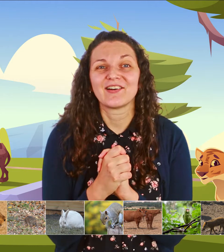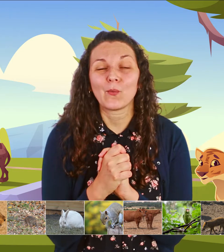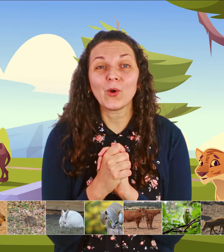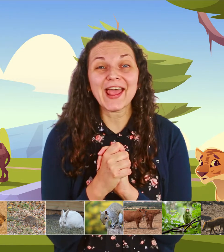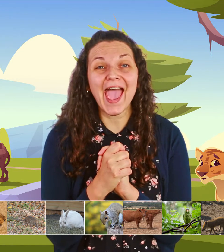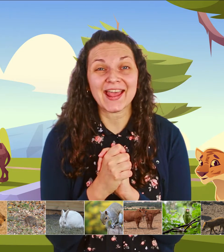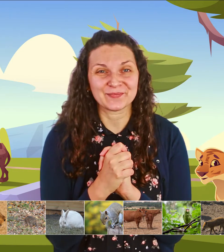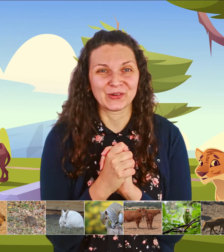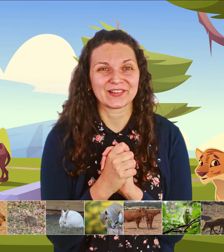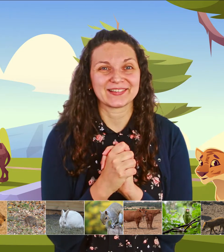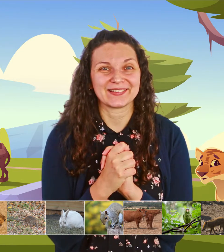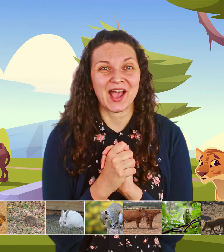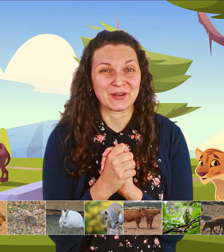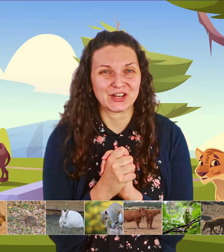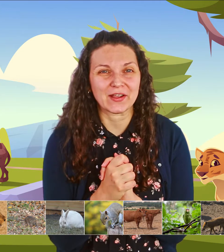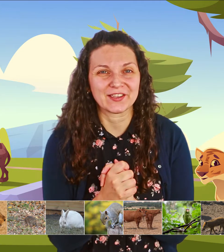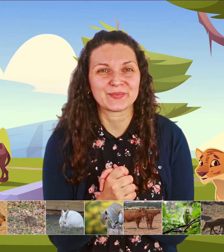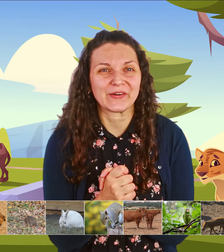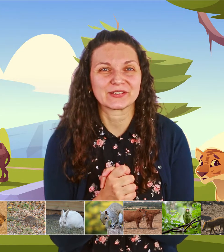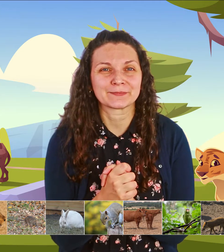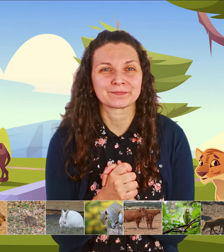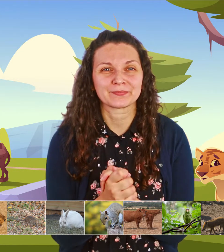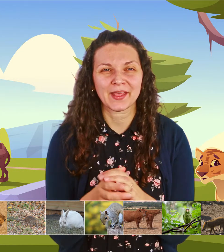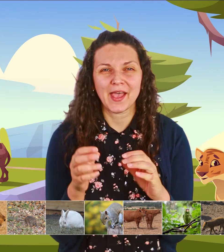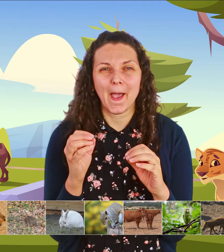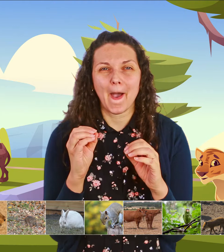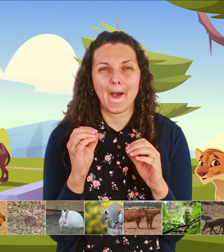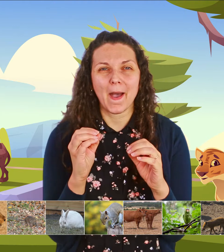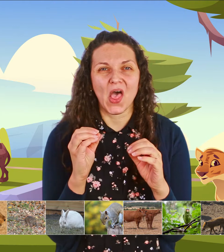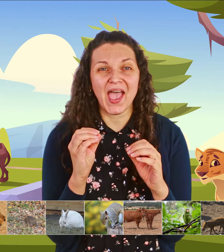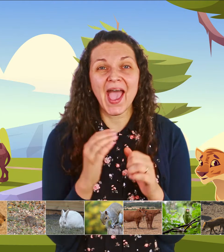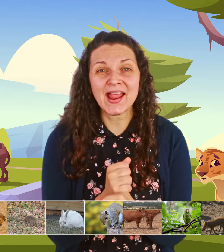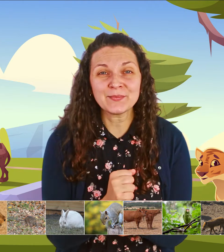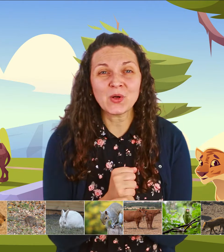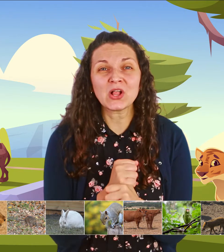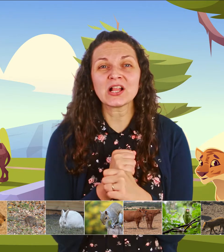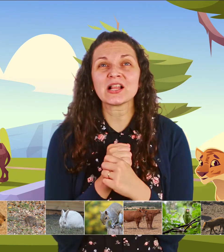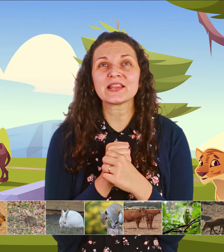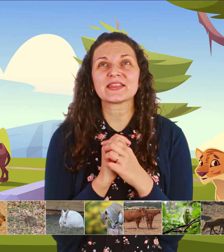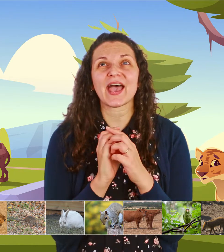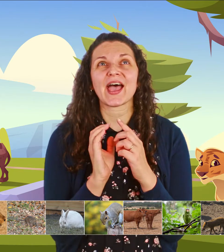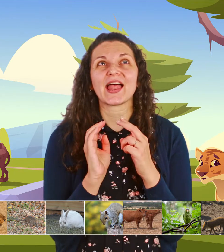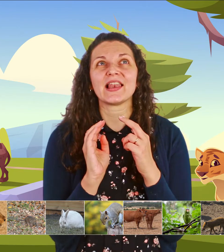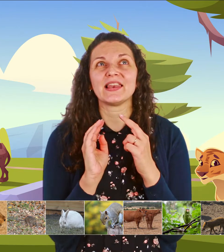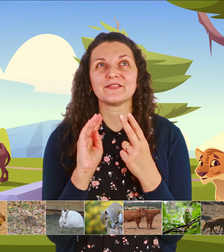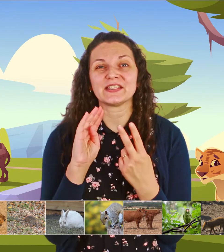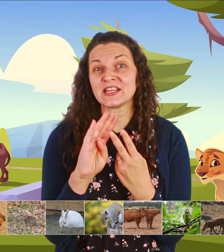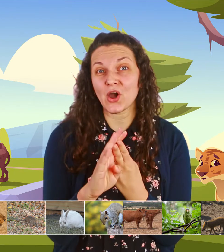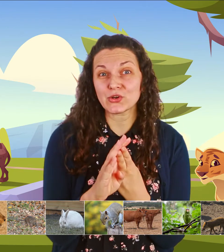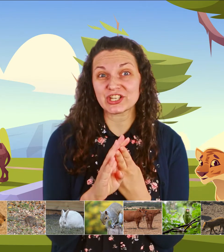what animal am i talking about an animal that lives in the ocean